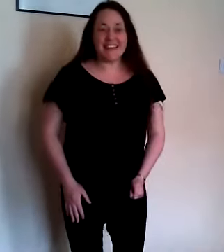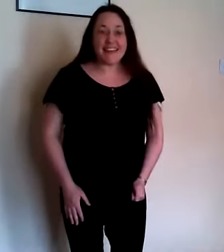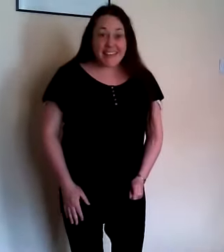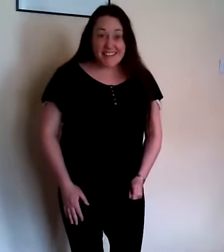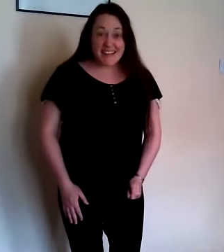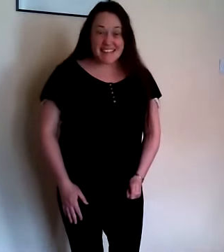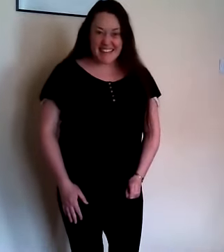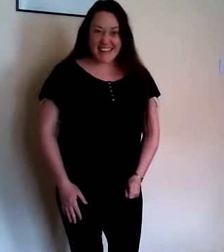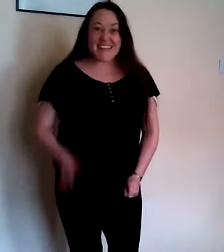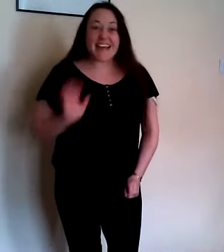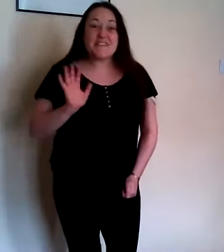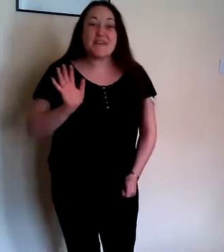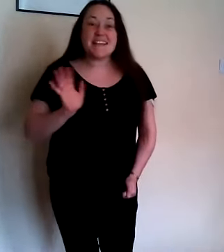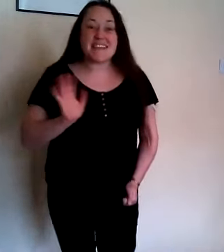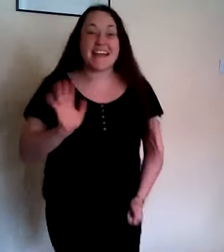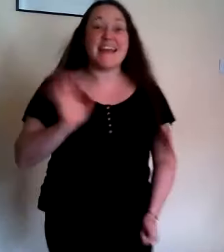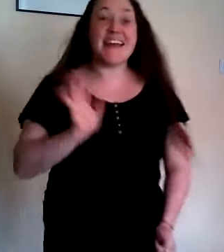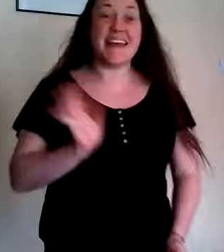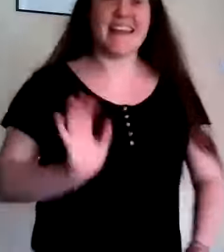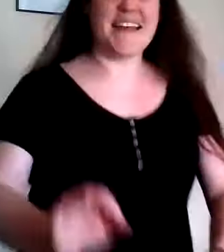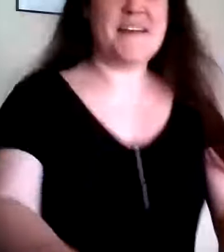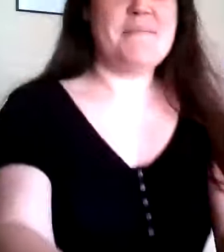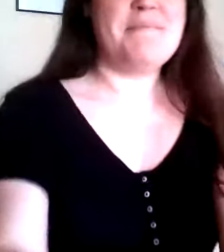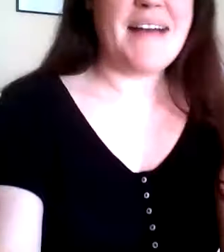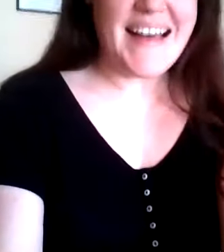That's it. Thank you for watching. Bye.